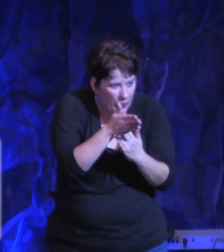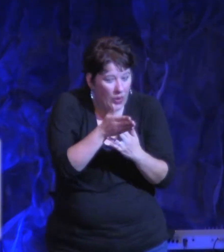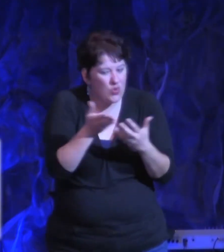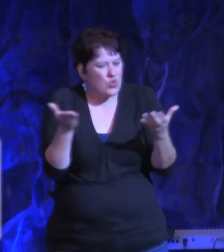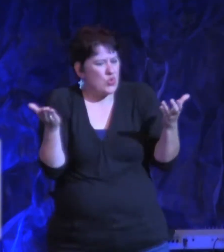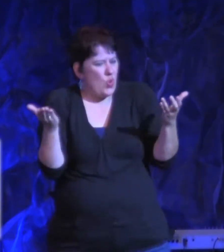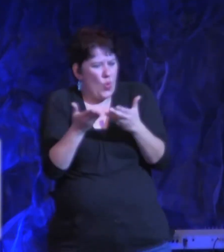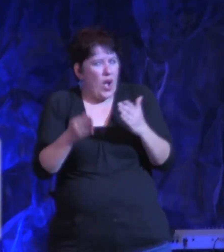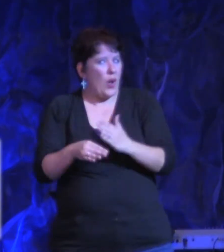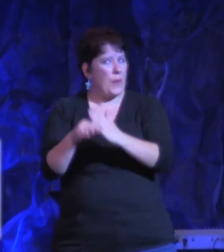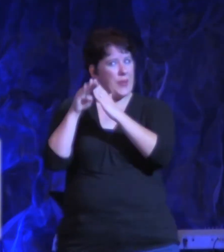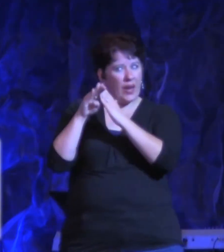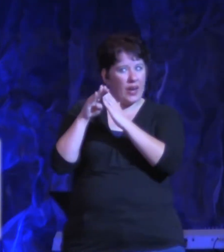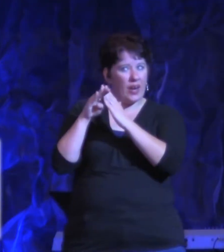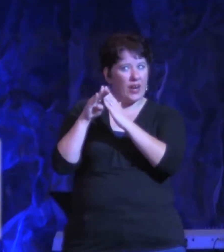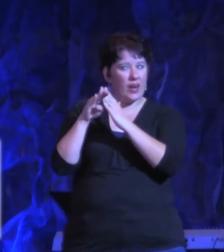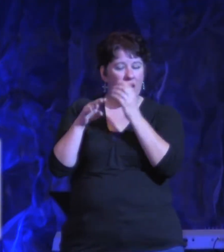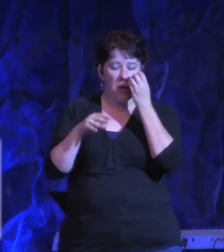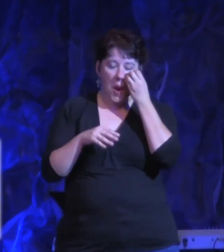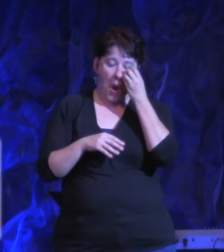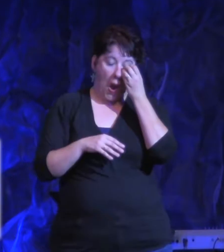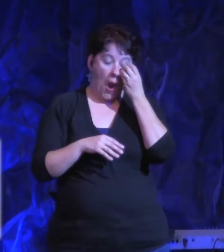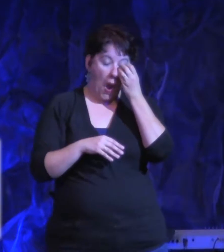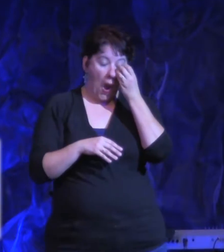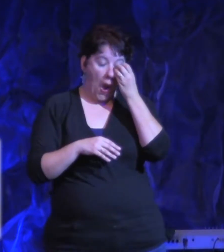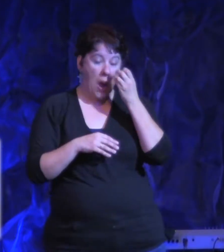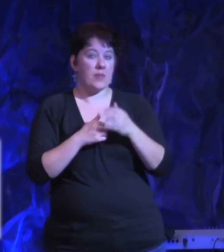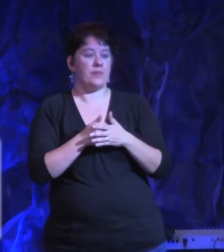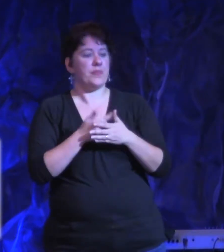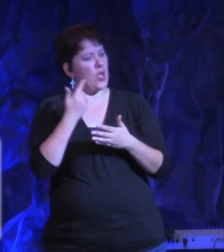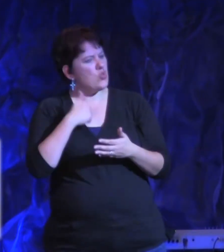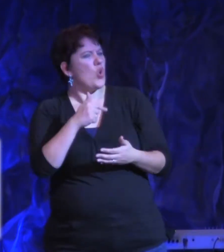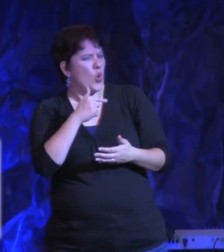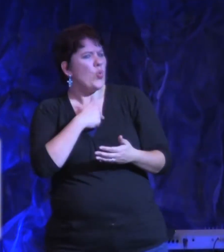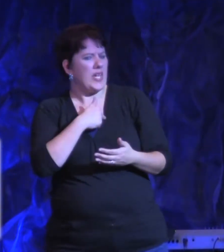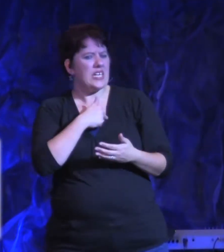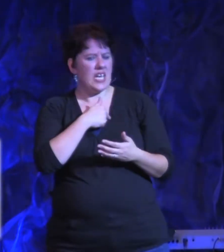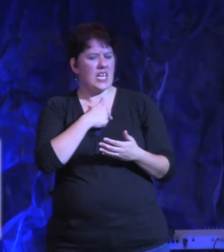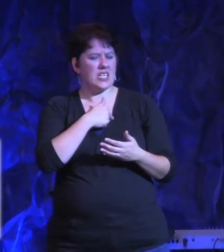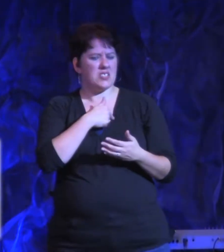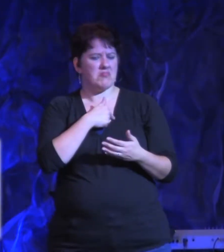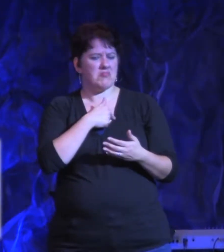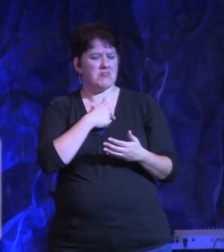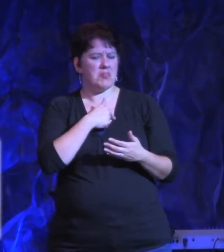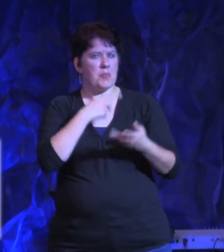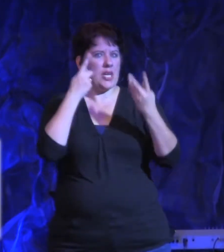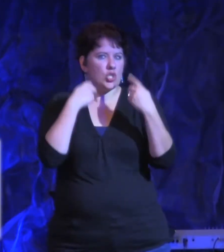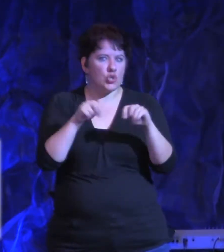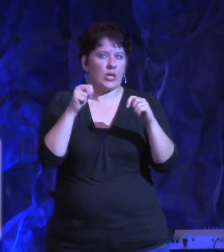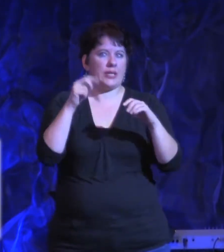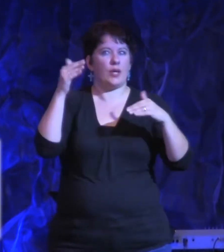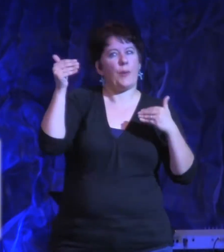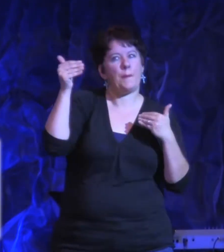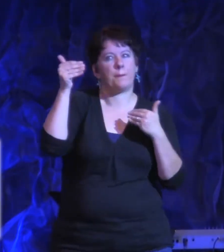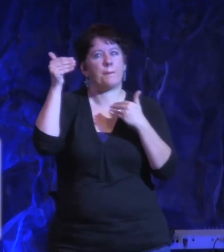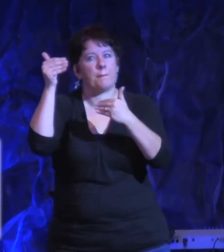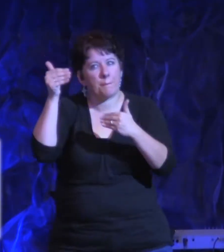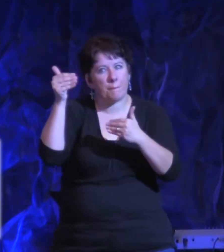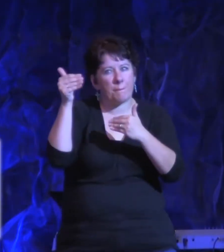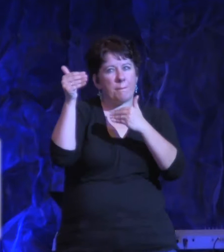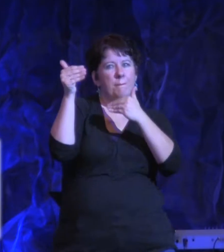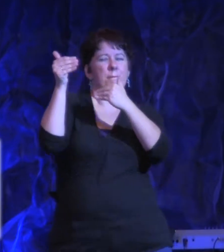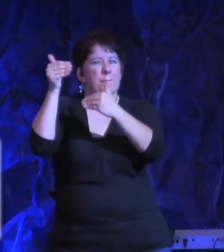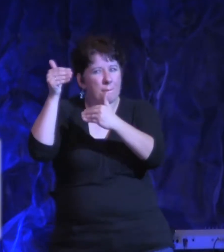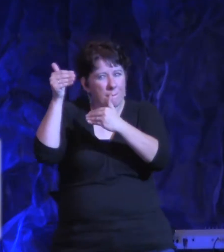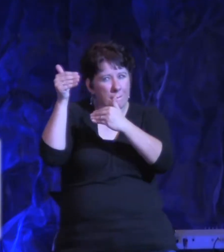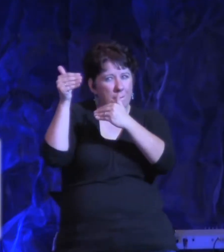standing and holding us back? You know, we could be putting all this, I mean, we could be starving ourselves trying to get closer to God or get some breakthrough